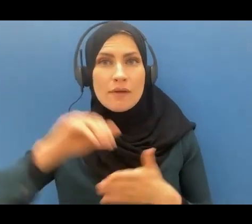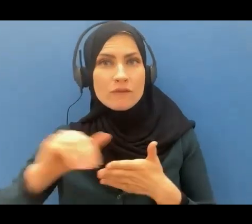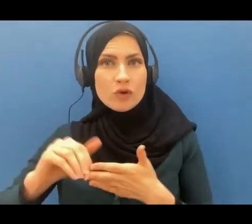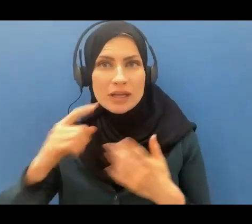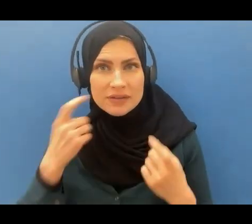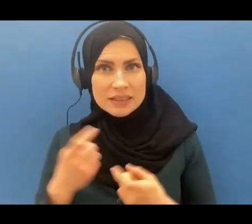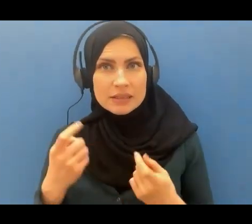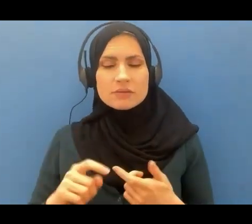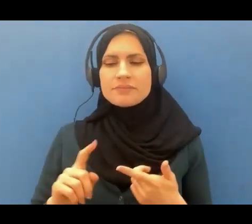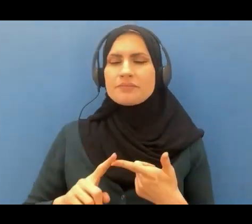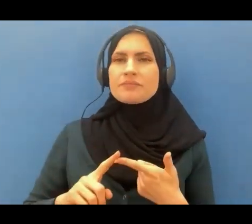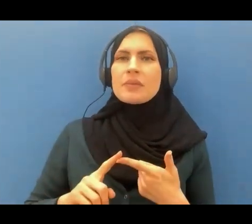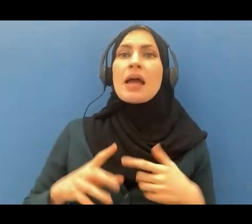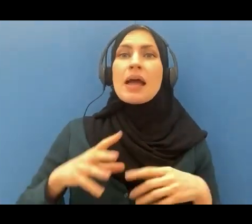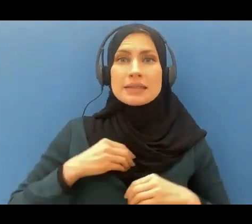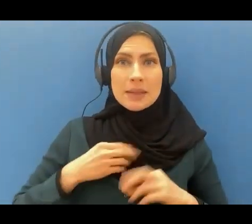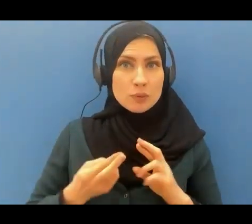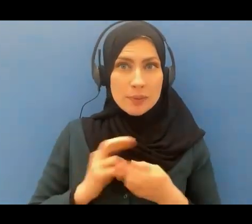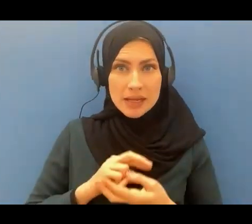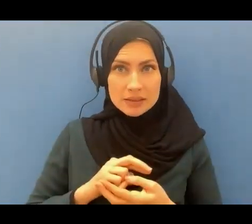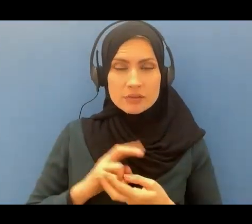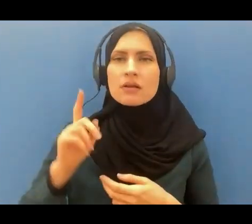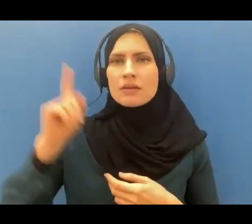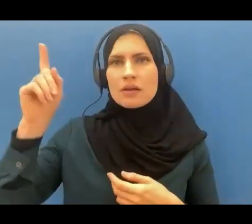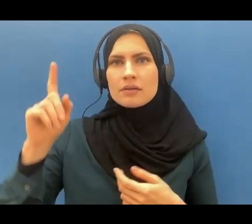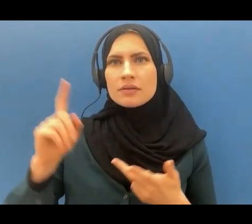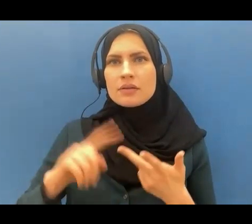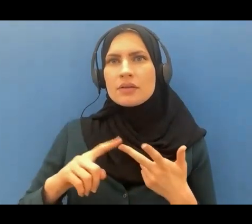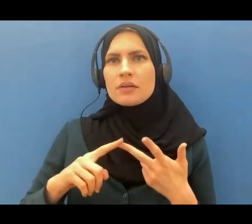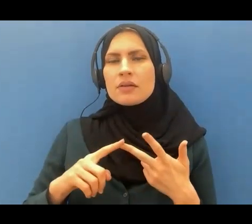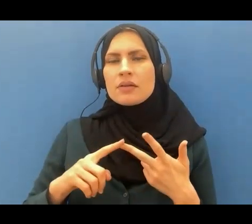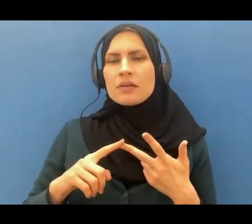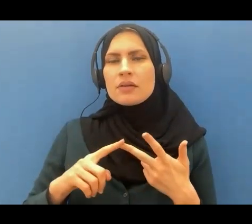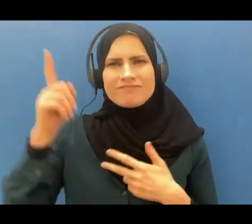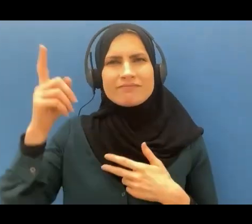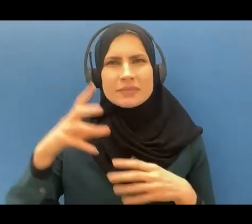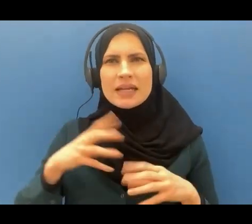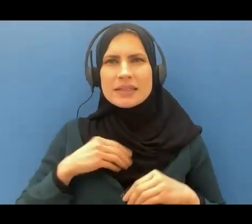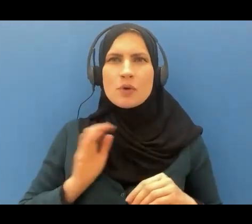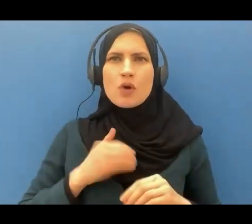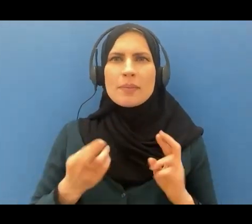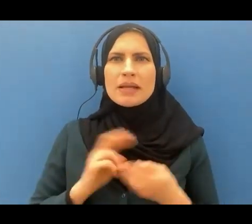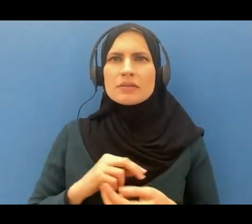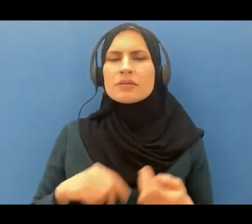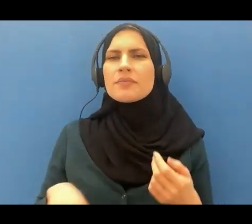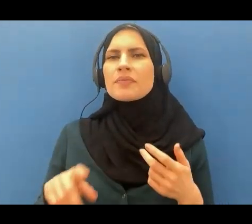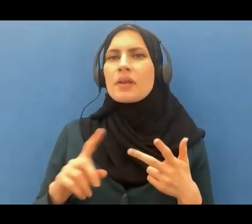of repentance the one who accepts our repentance and the one who is